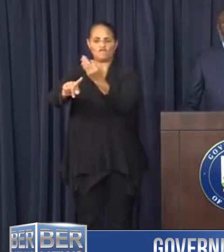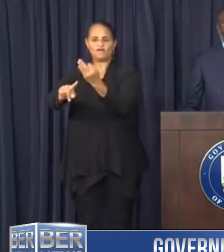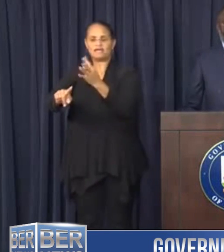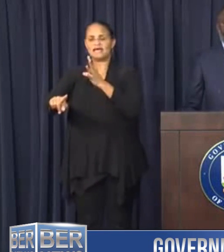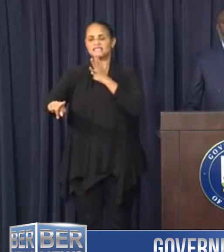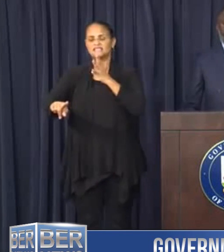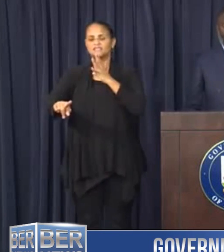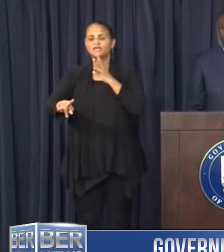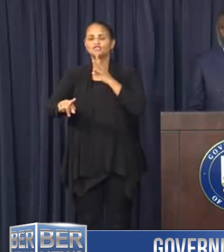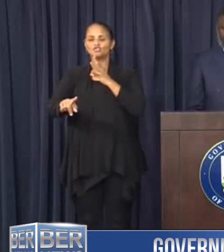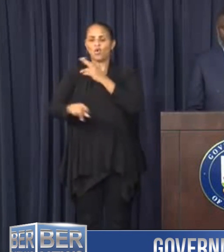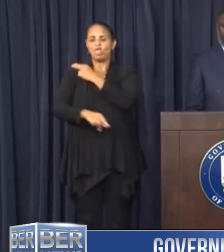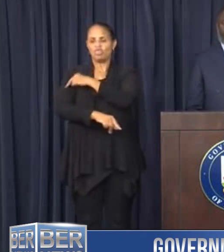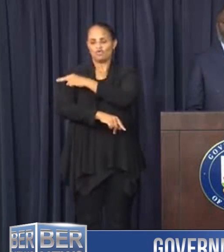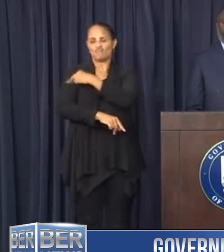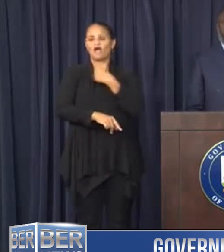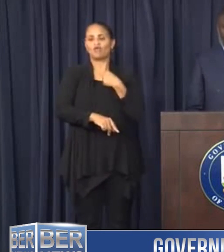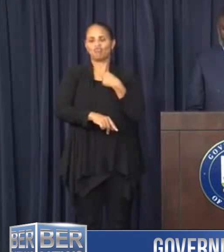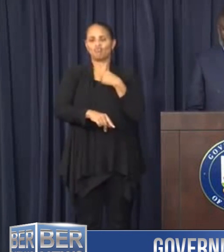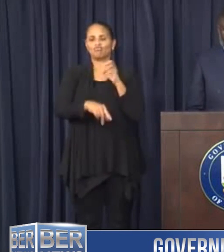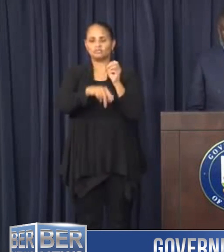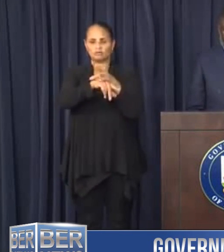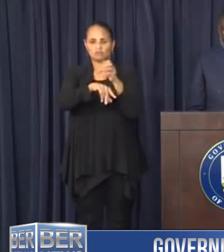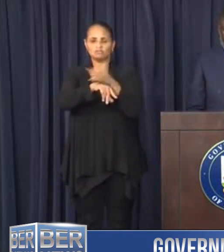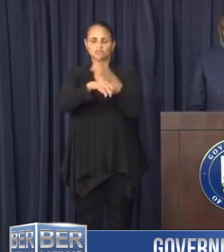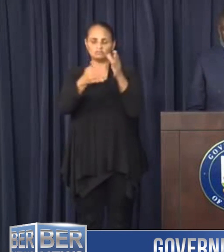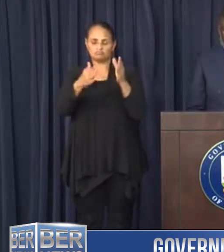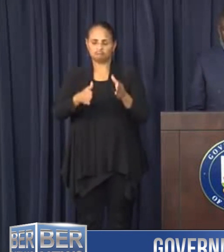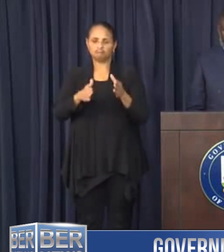psychologist or one of their psychological first aides.